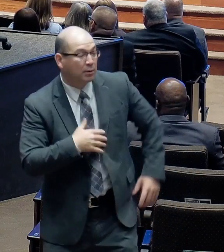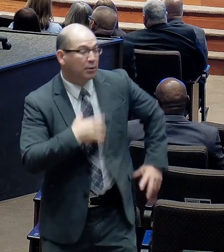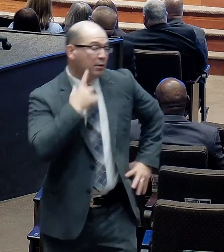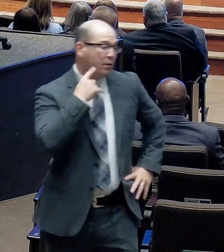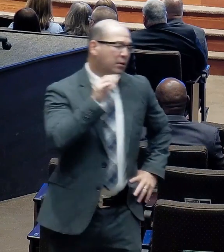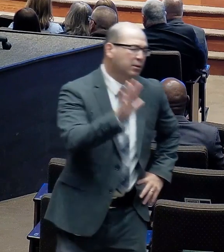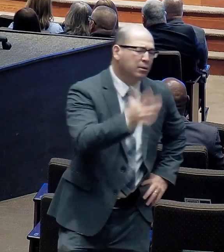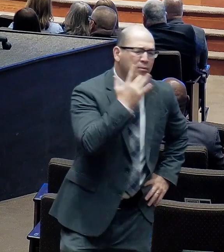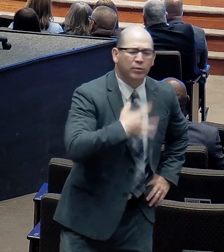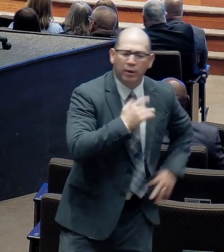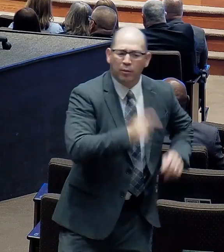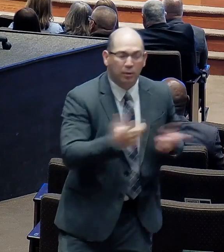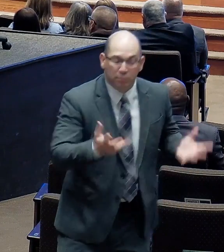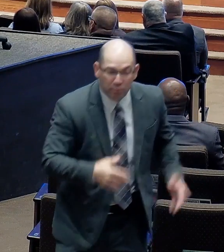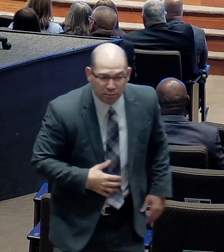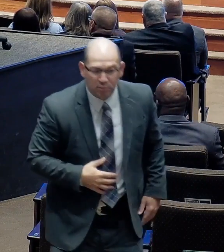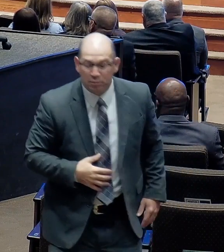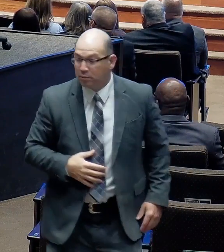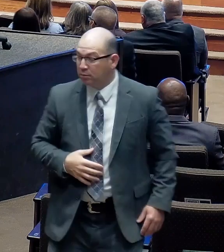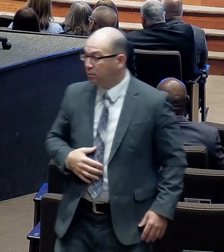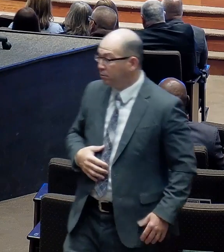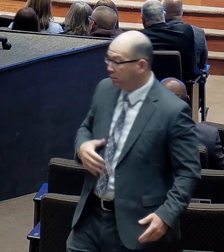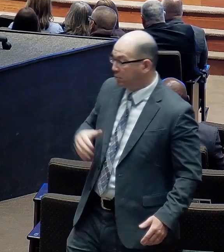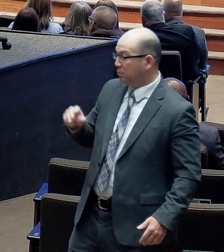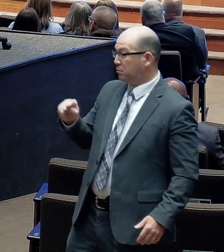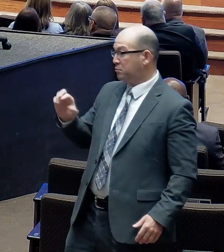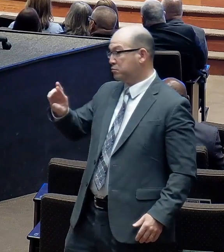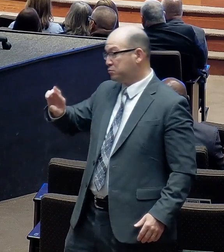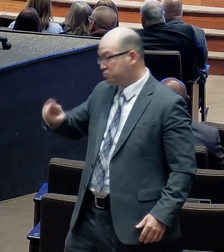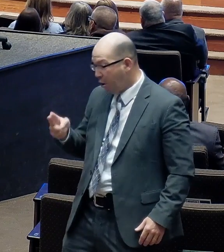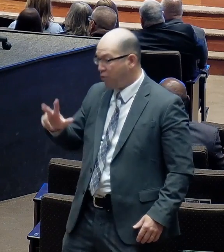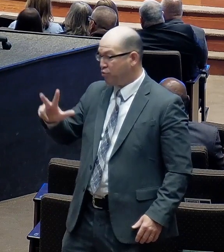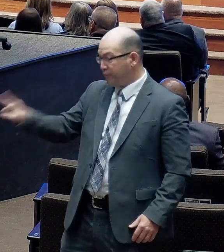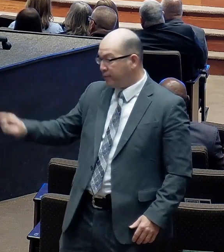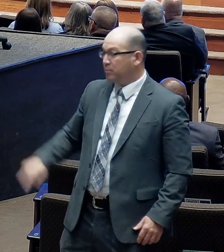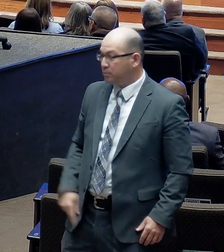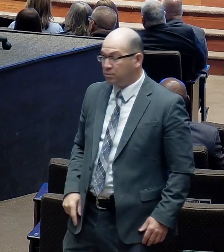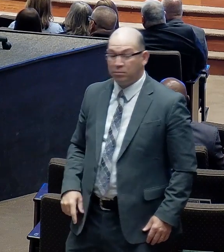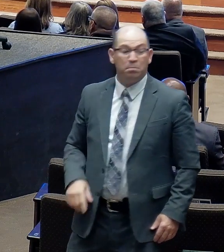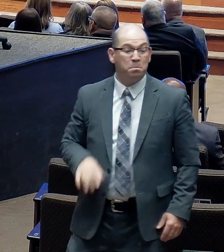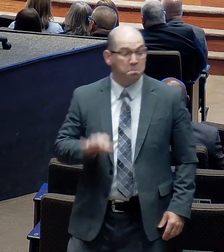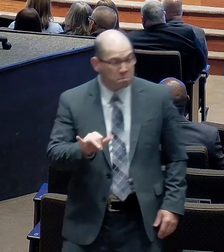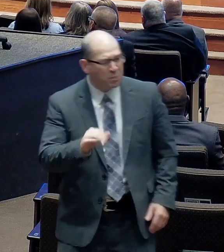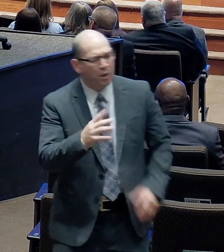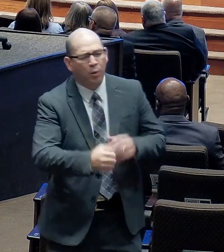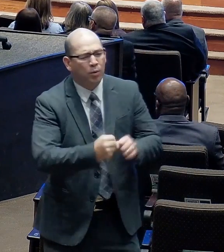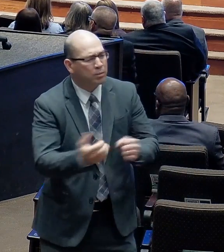And she said, March the 31st. And he said, what year? She said, every year.